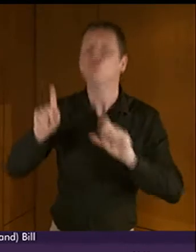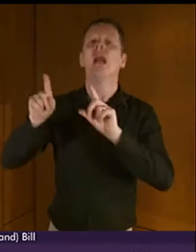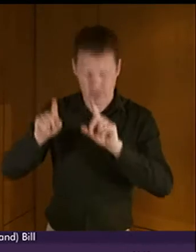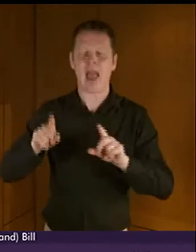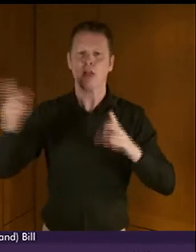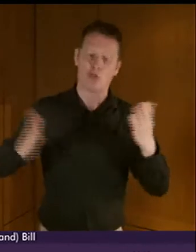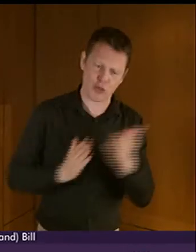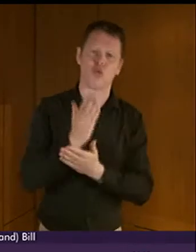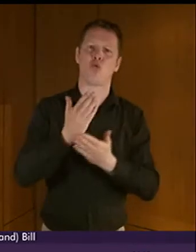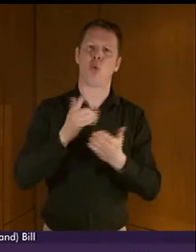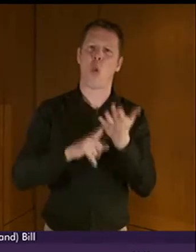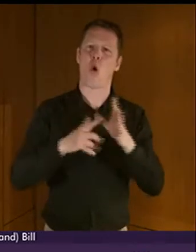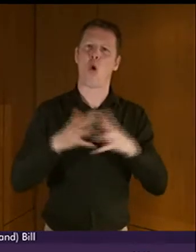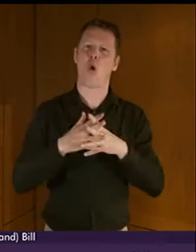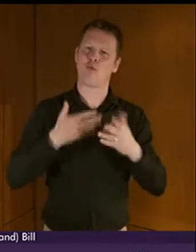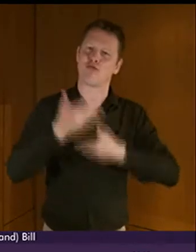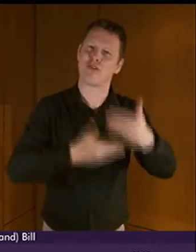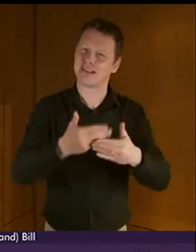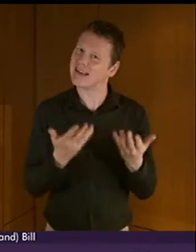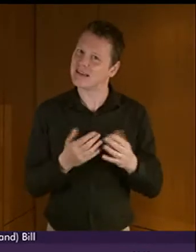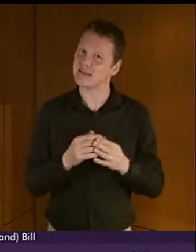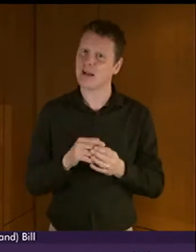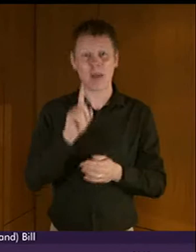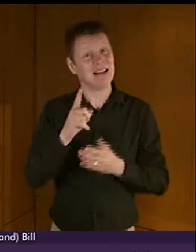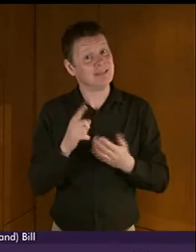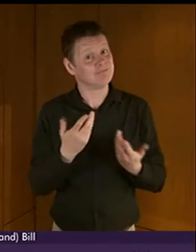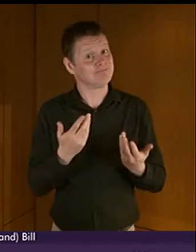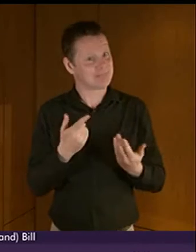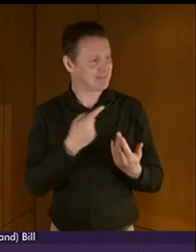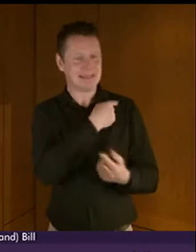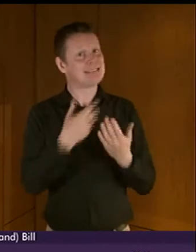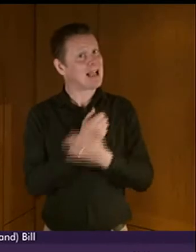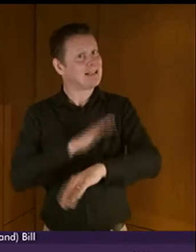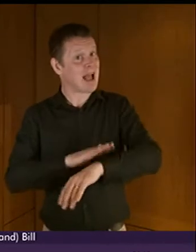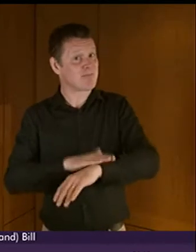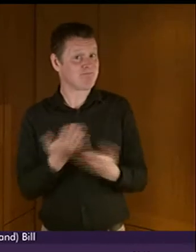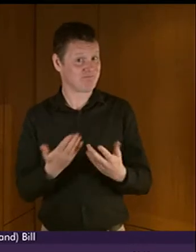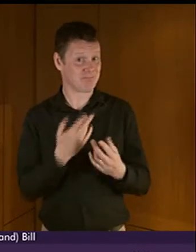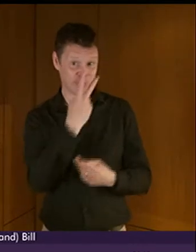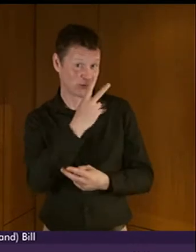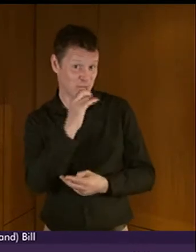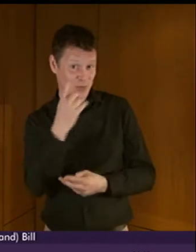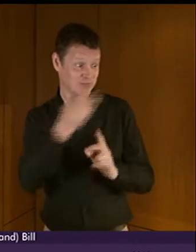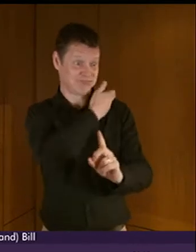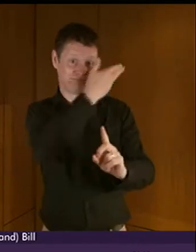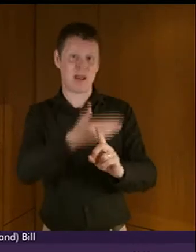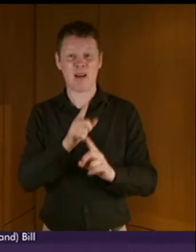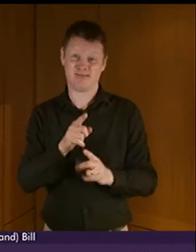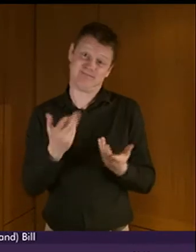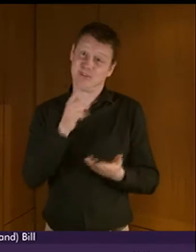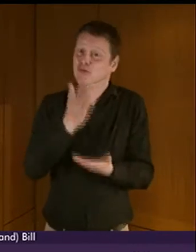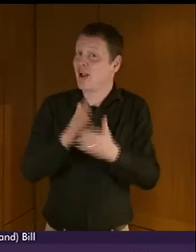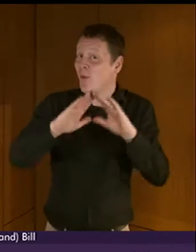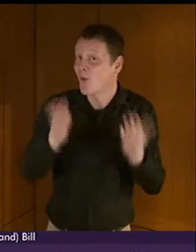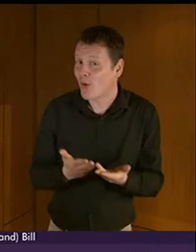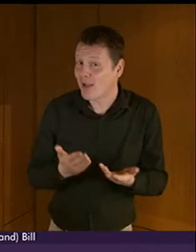legislative process. I do also reflect that it has taken quite some time, and I think maybe that's just the reality, but it does suggest to us that we need to